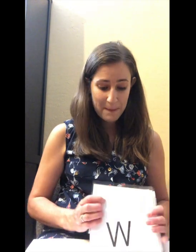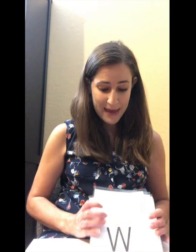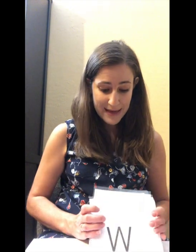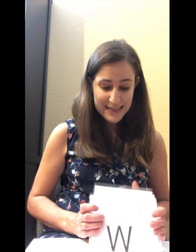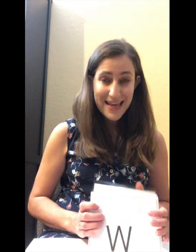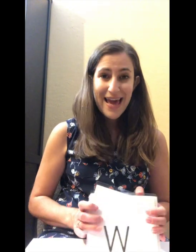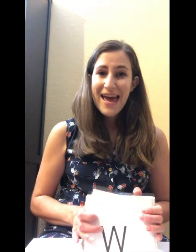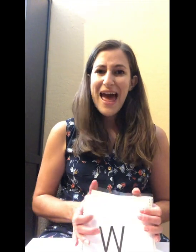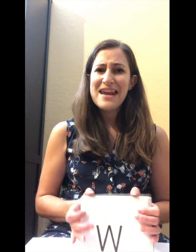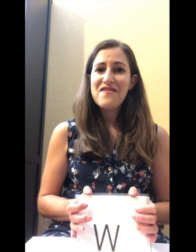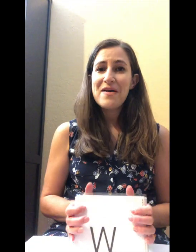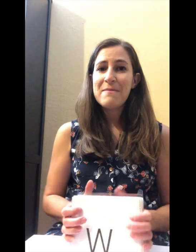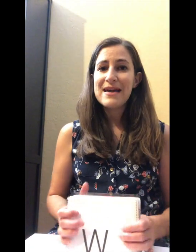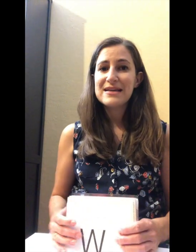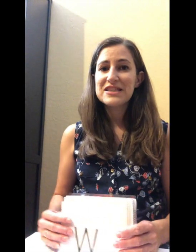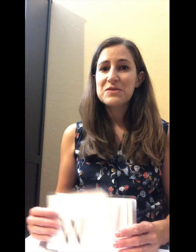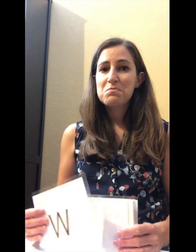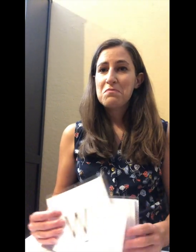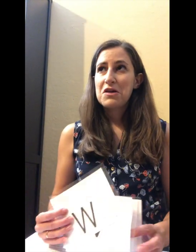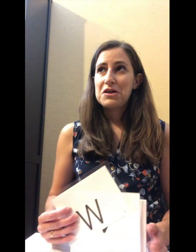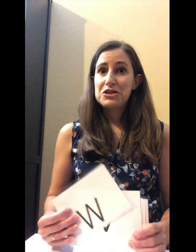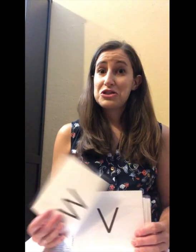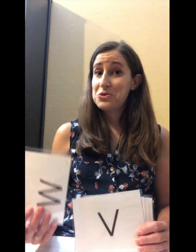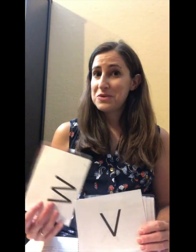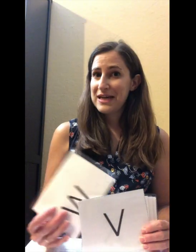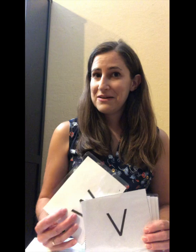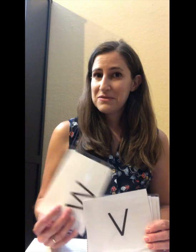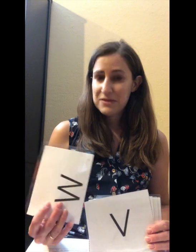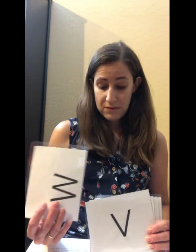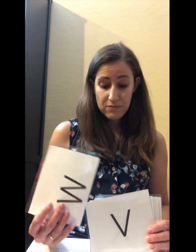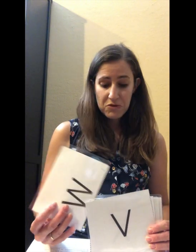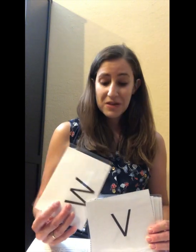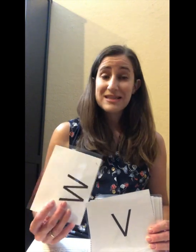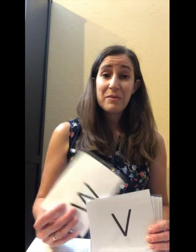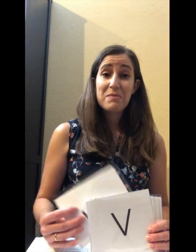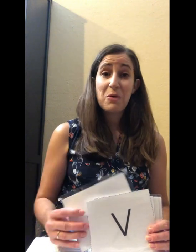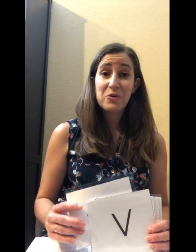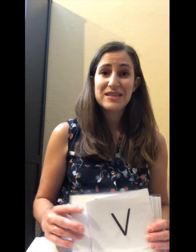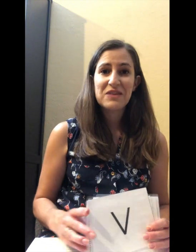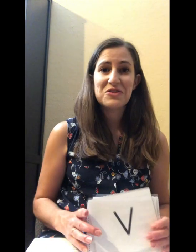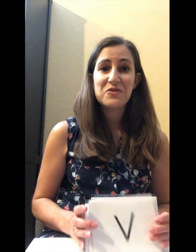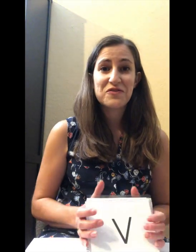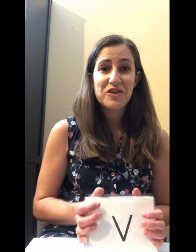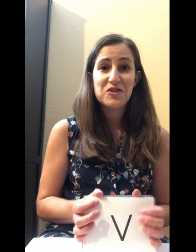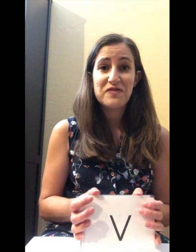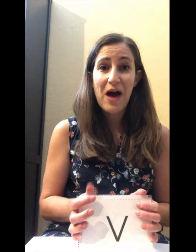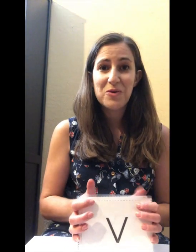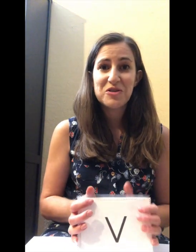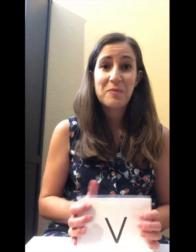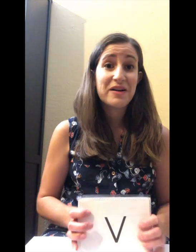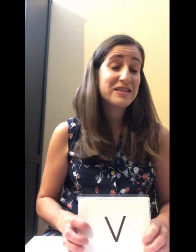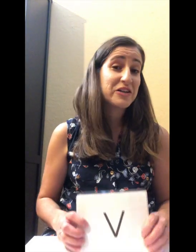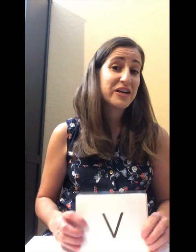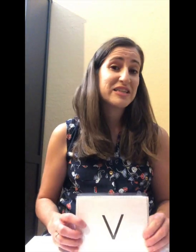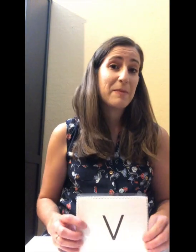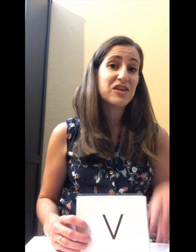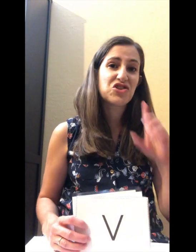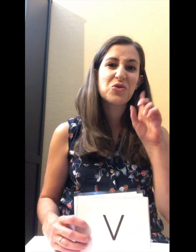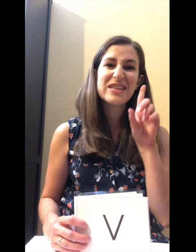makes. And if it makes two sounds, you can tell me both sounds. So for those vowels, you're gonna tell me the short